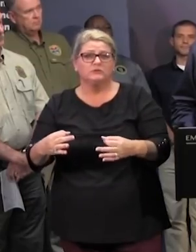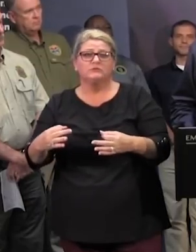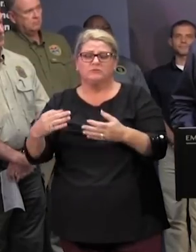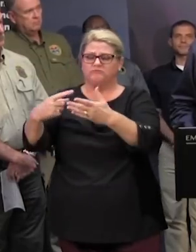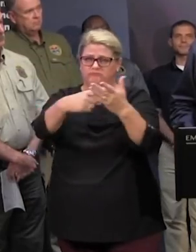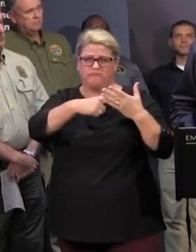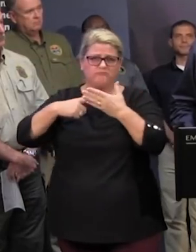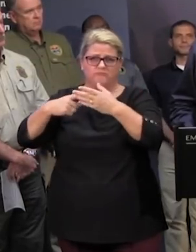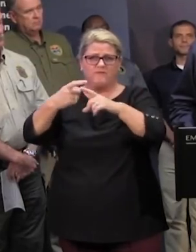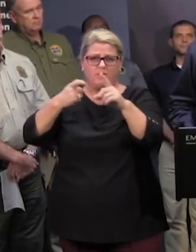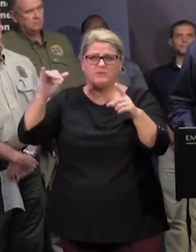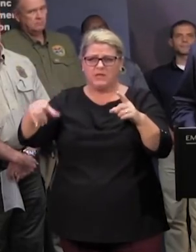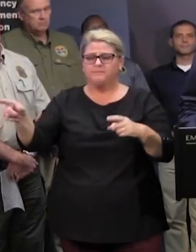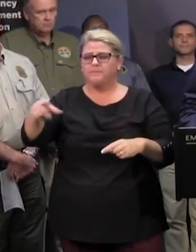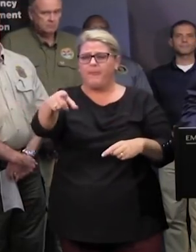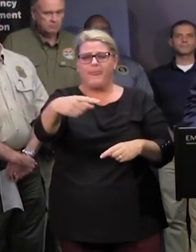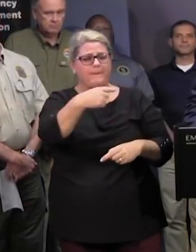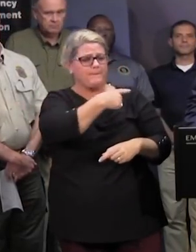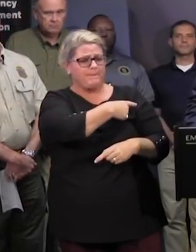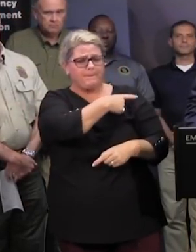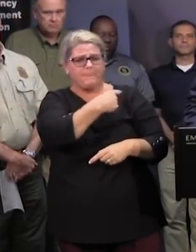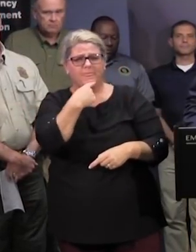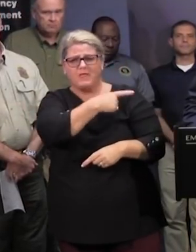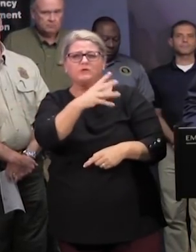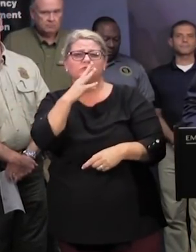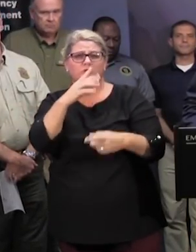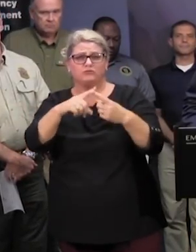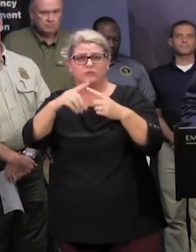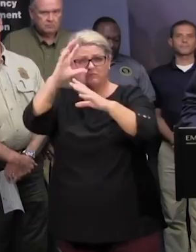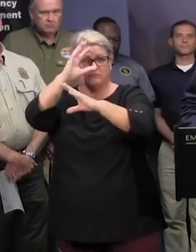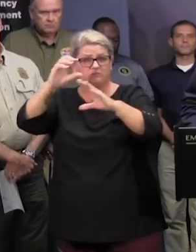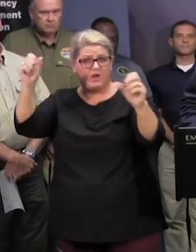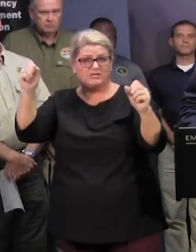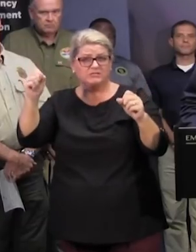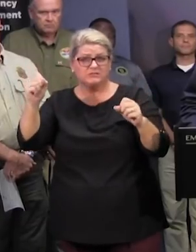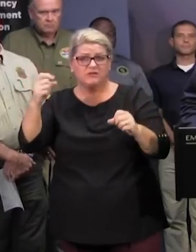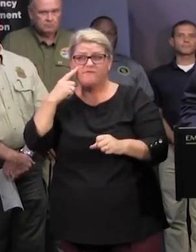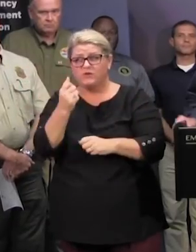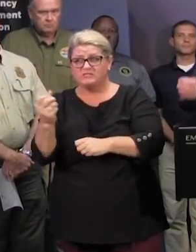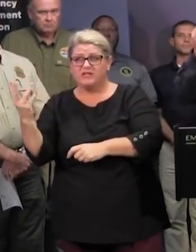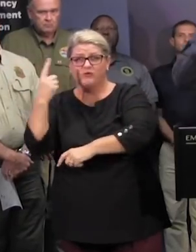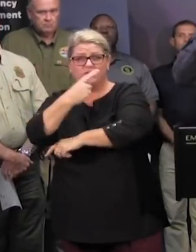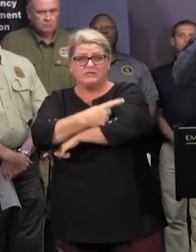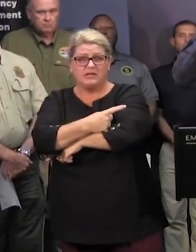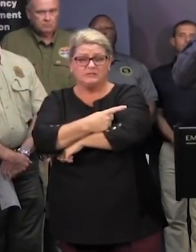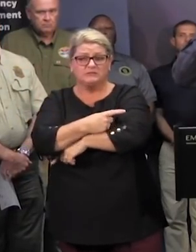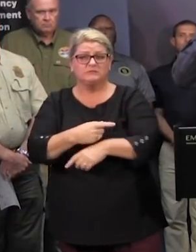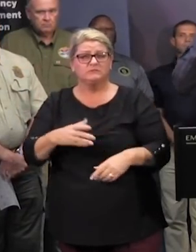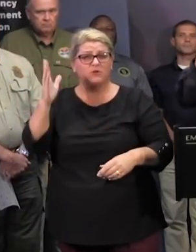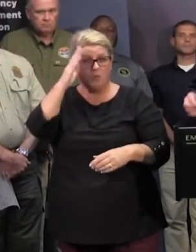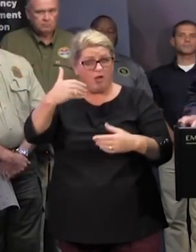on this governor mcmaster you said you've spoken with president trump you know the past several days but um are there going to be